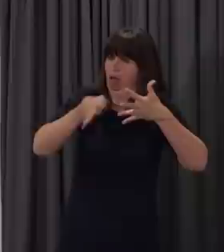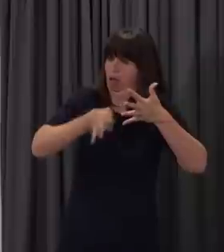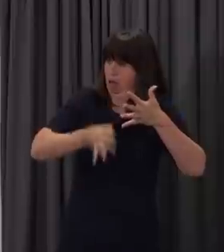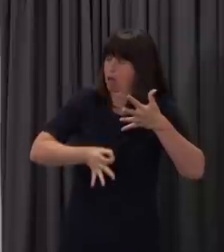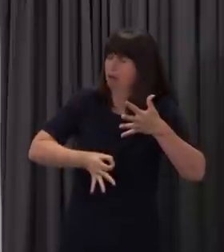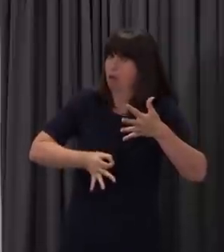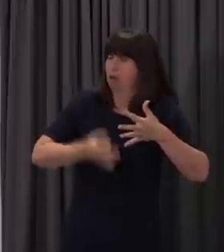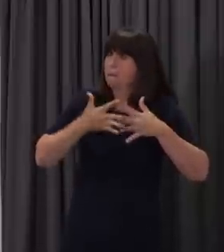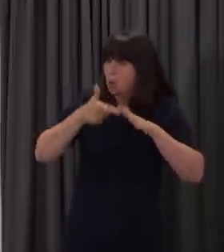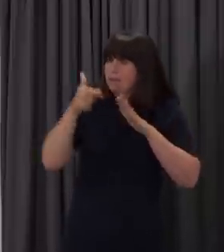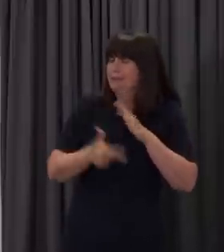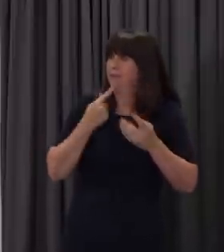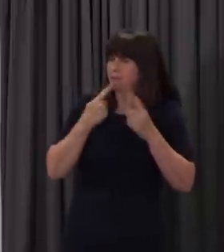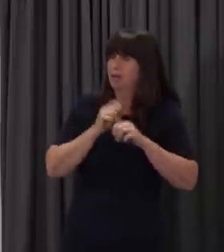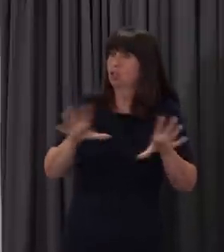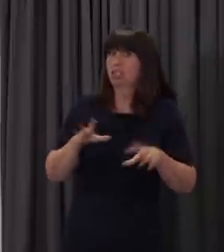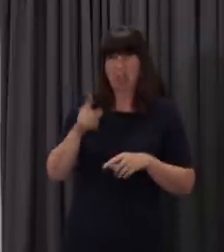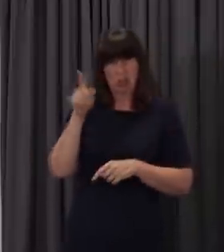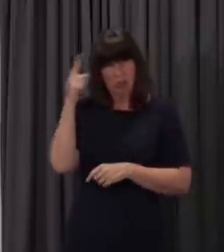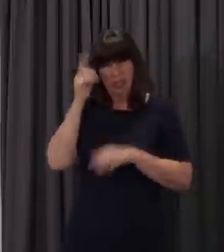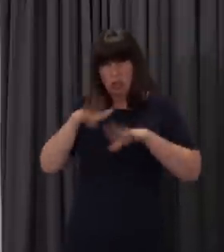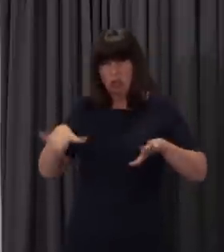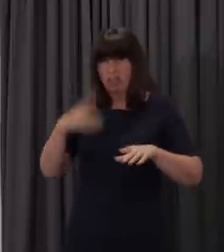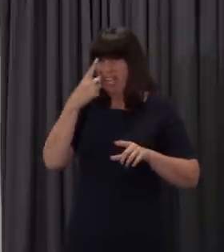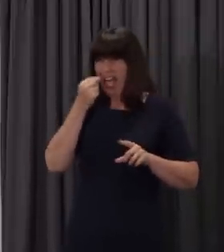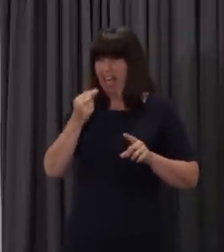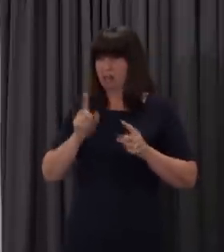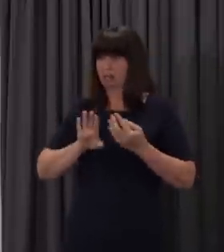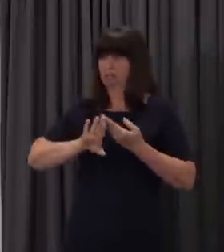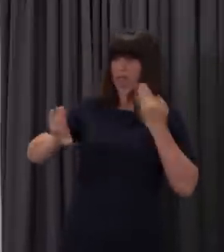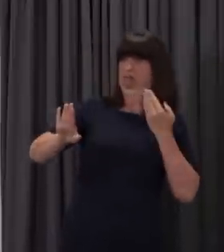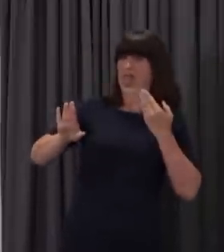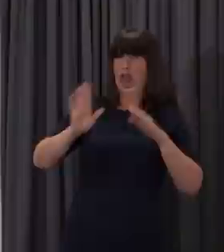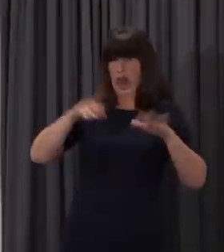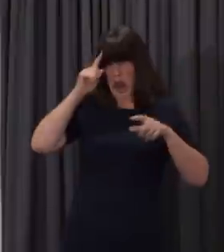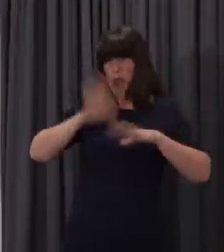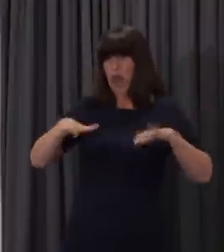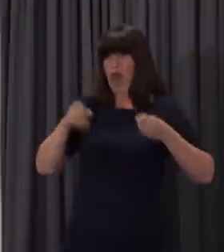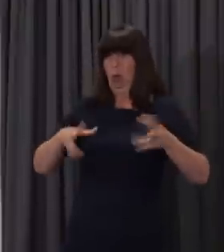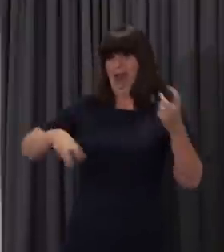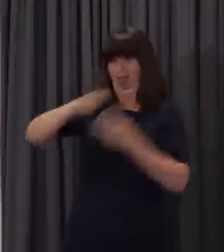children be expected to stay two metres apart? And if they can't, is it safe for them to be in school?